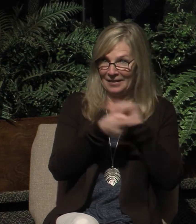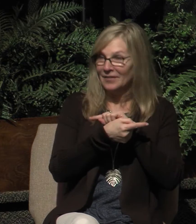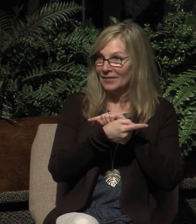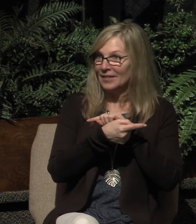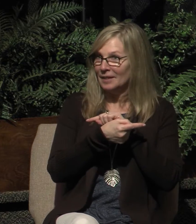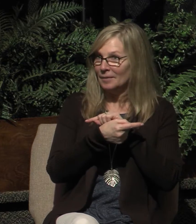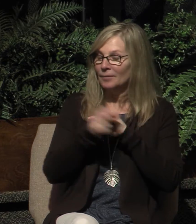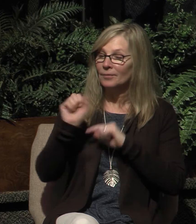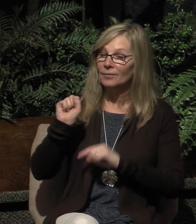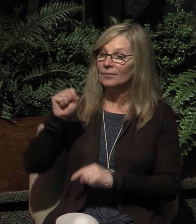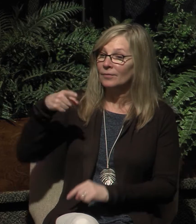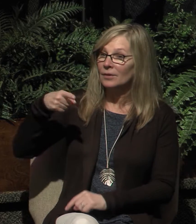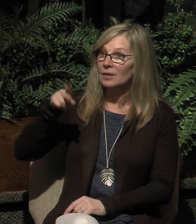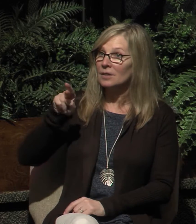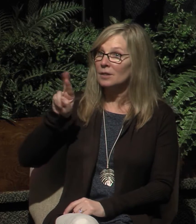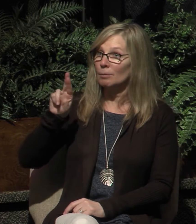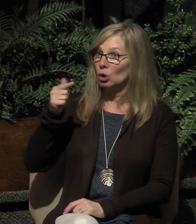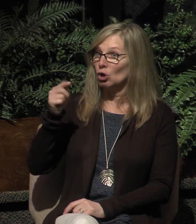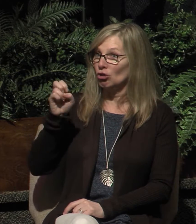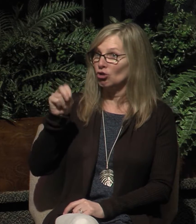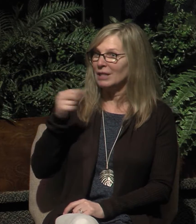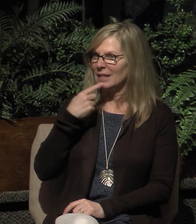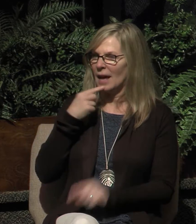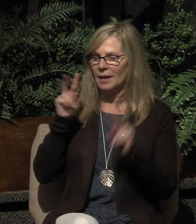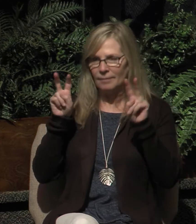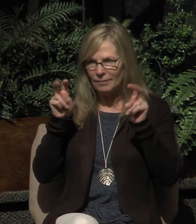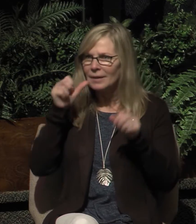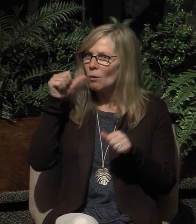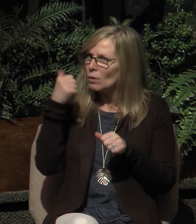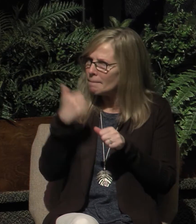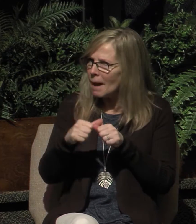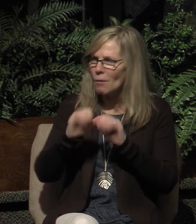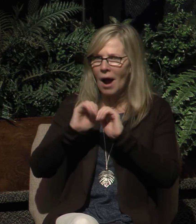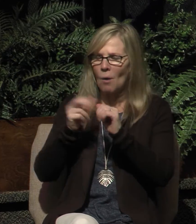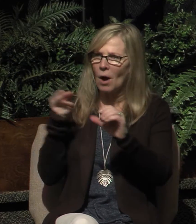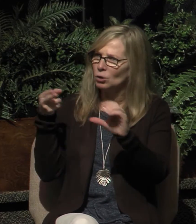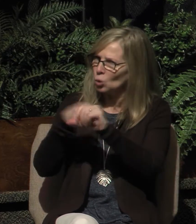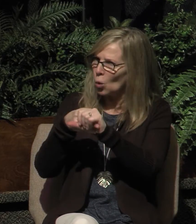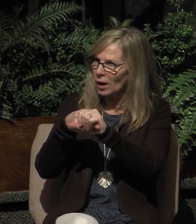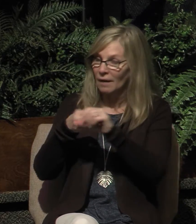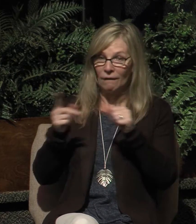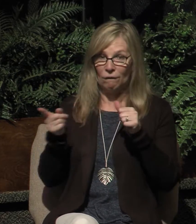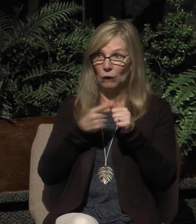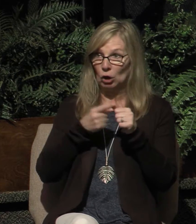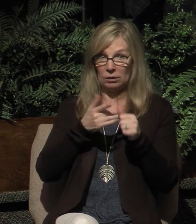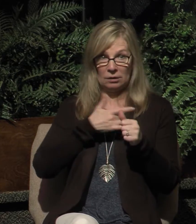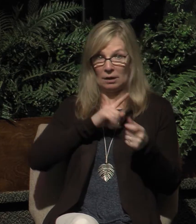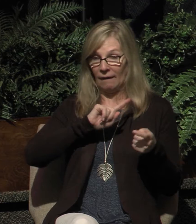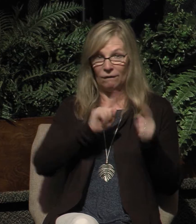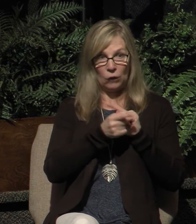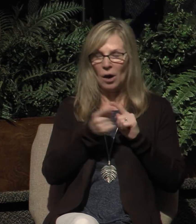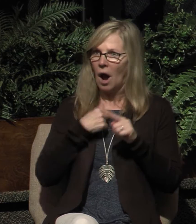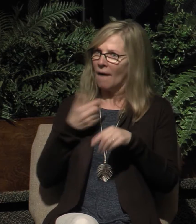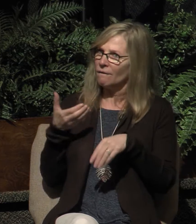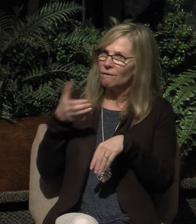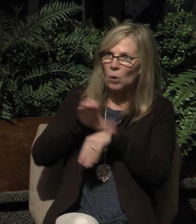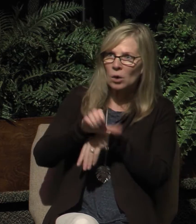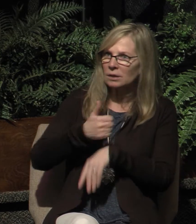Spurgeon said this, I well remember how I joined the church after my conversion. I forced myself into it by telling the